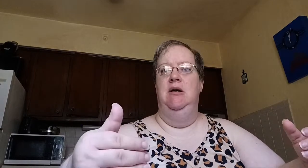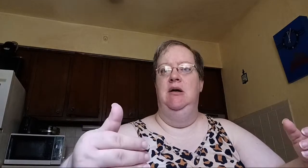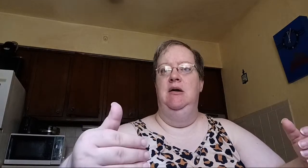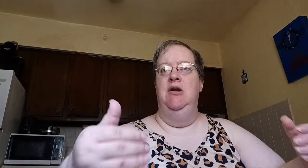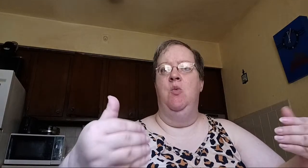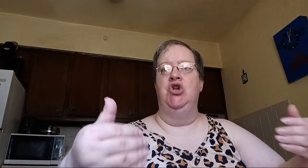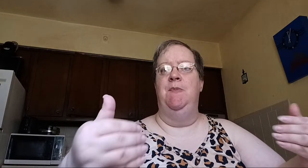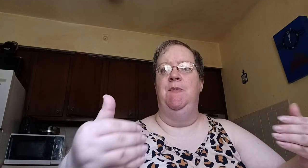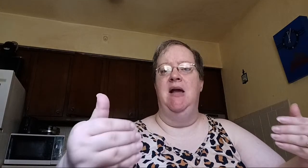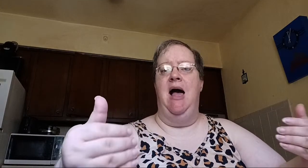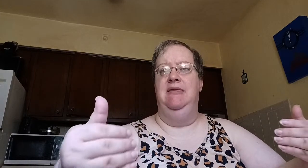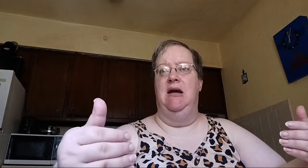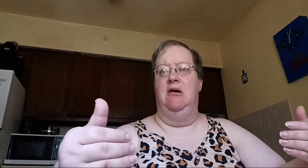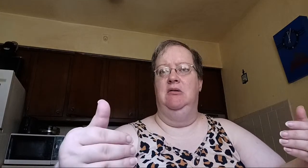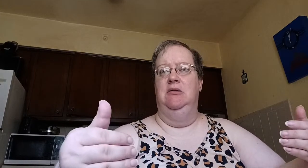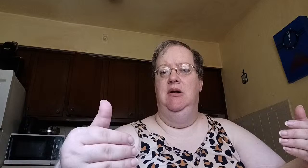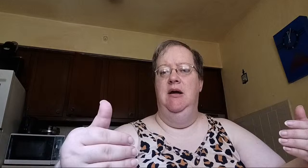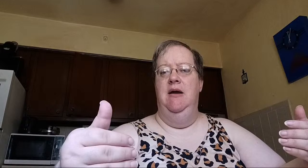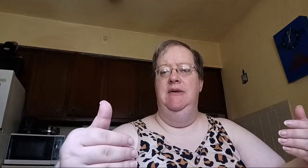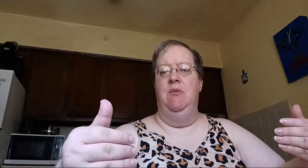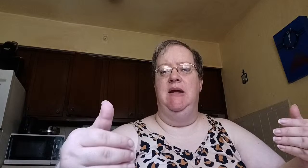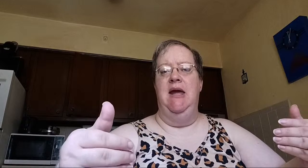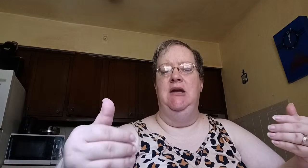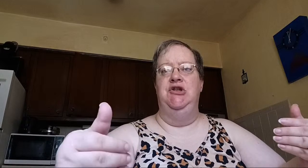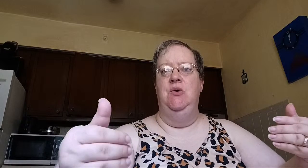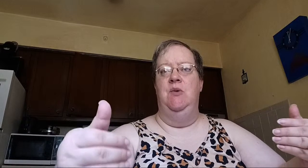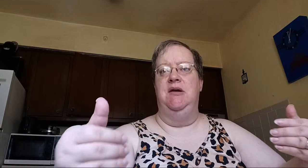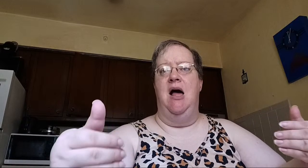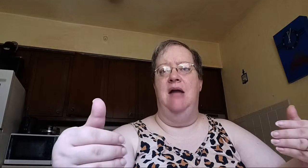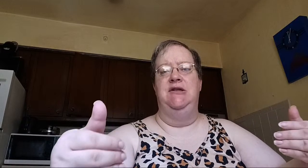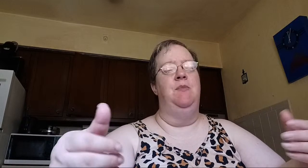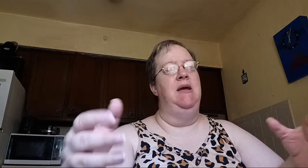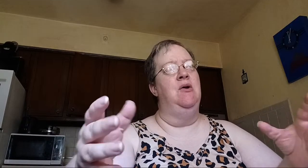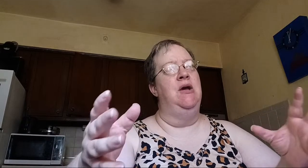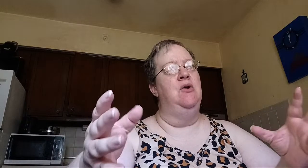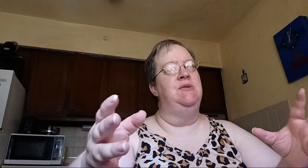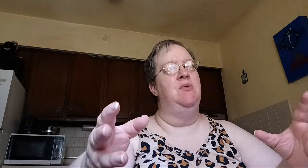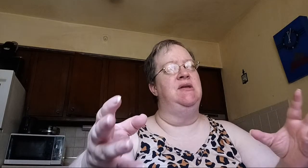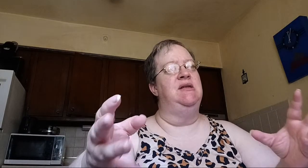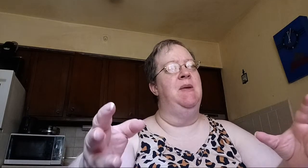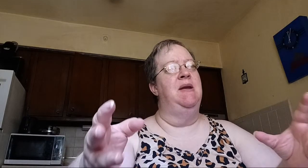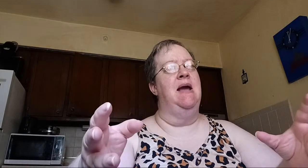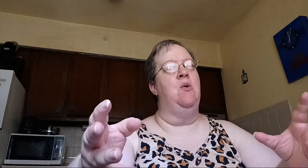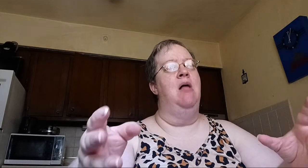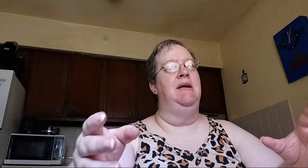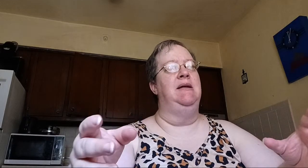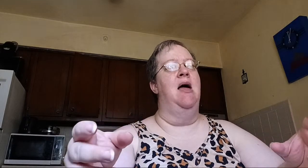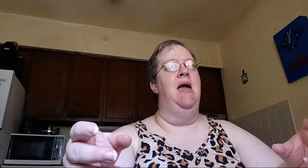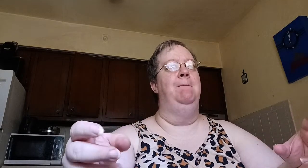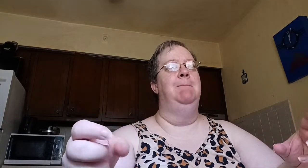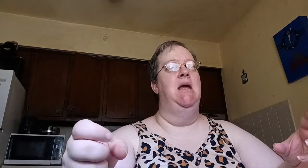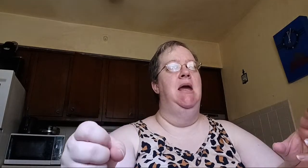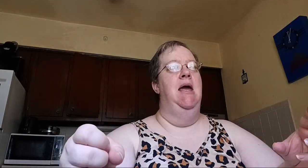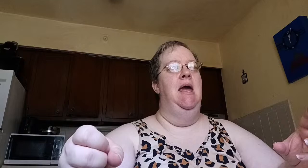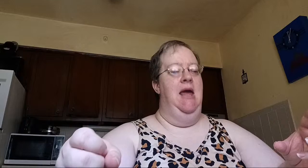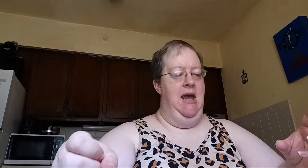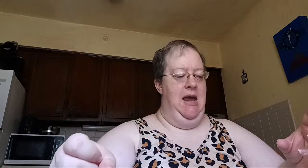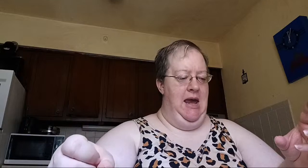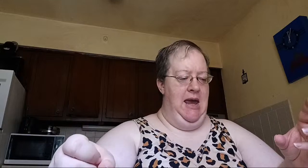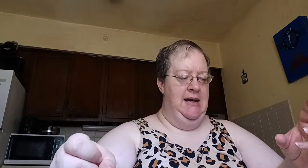you know, worshiping God there. They were getting in tune with God, too, but here's Moses spending that quality time. And it's